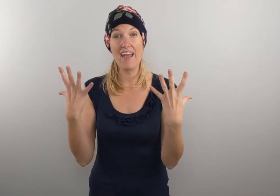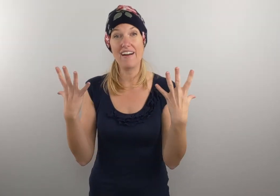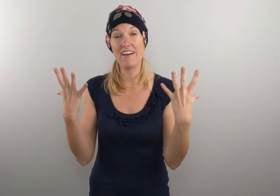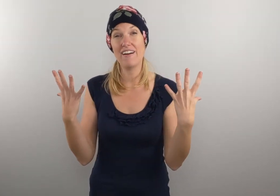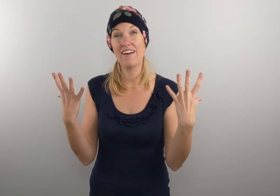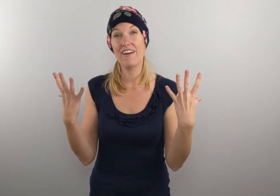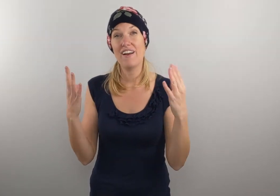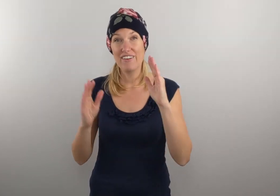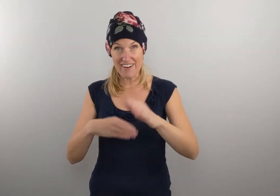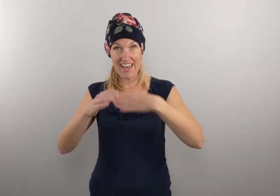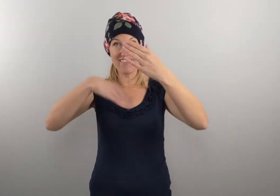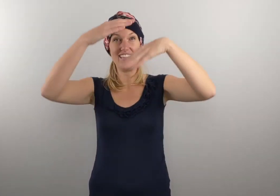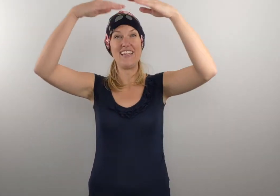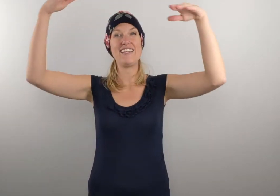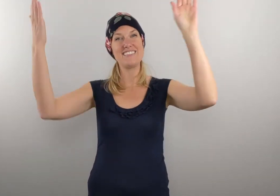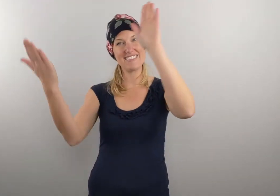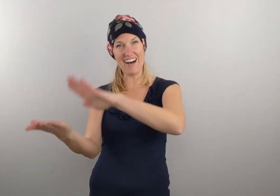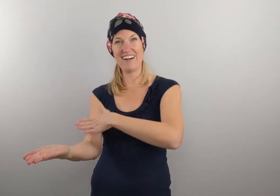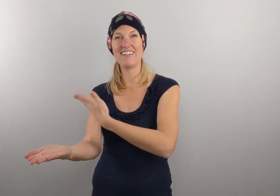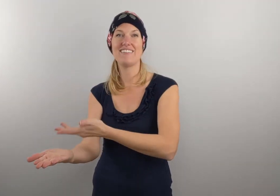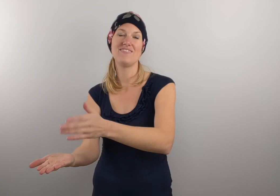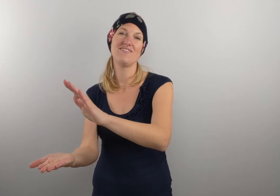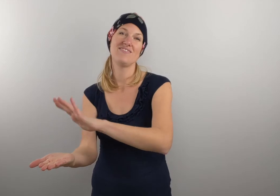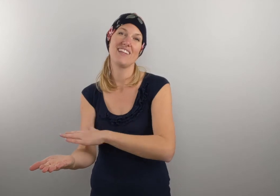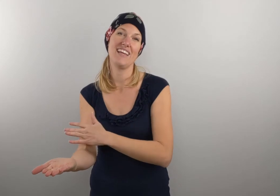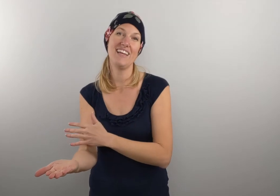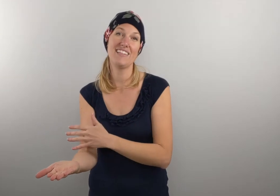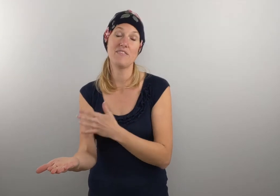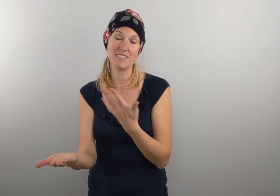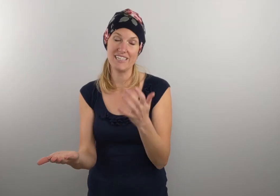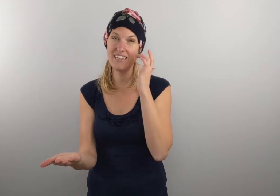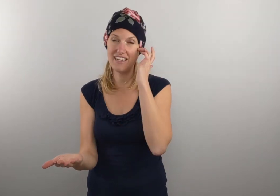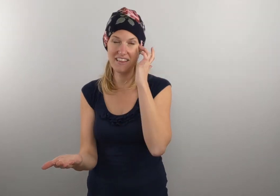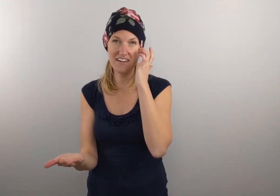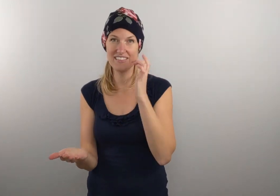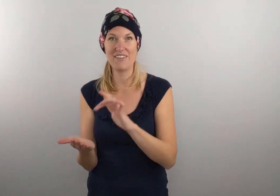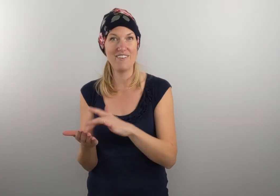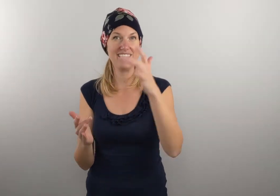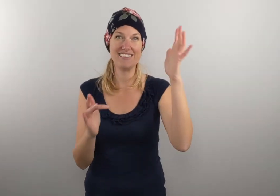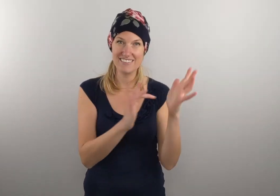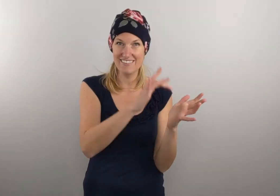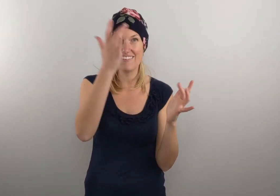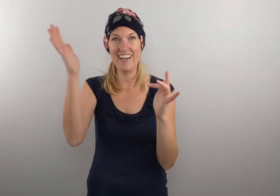your heavenly song. Okay. And then once again in there, it's the chorus, Gloria,